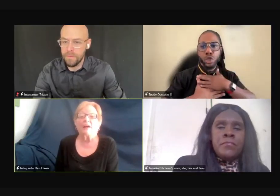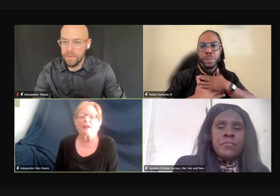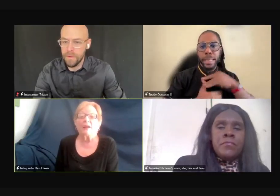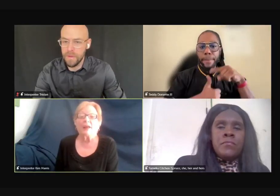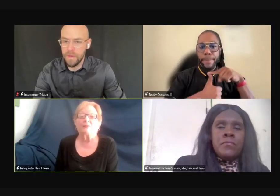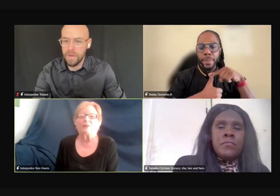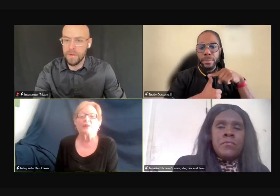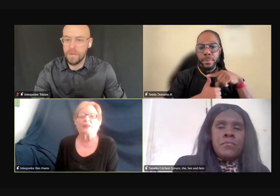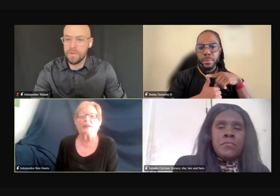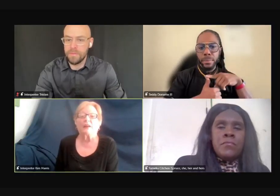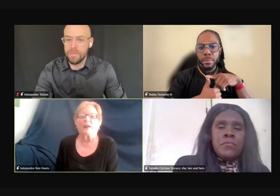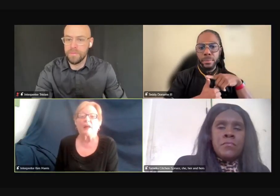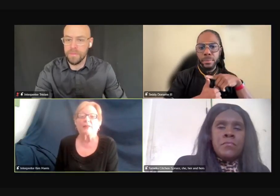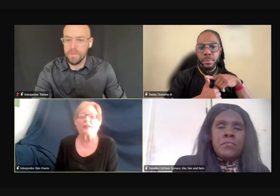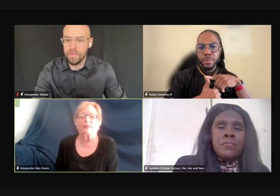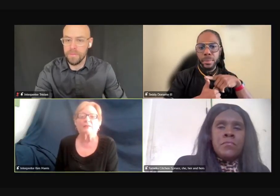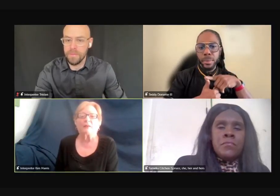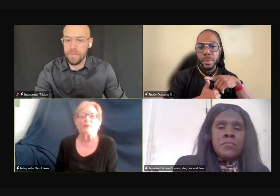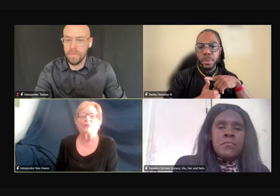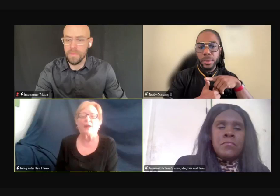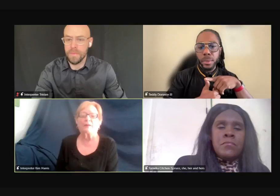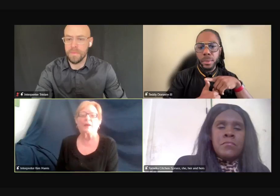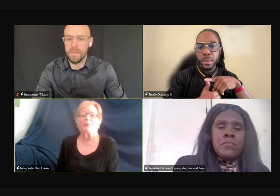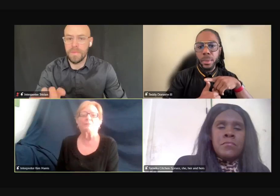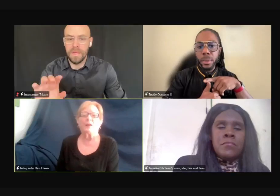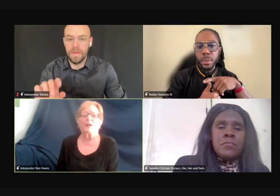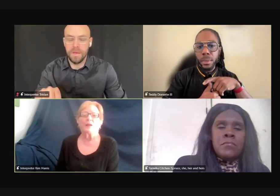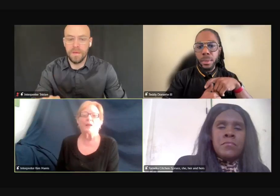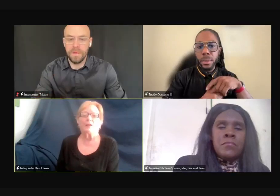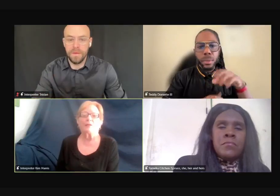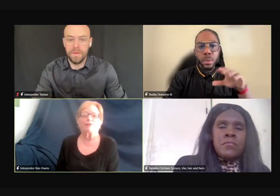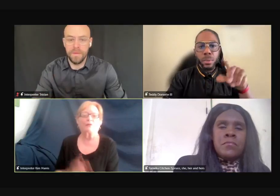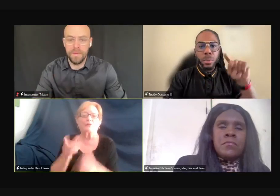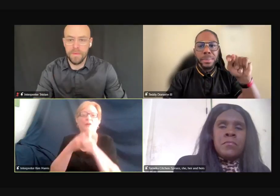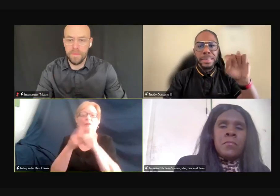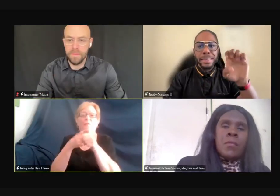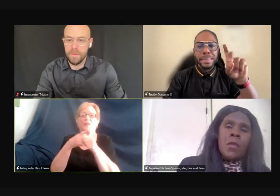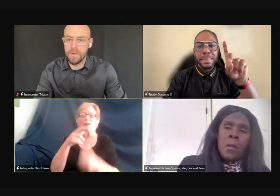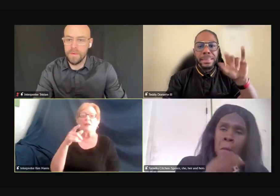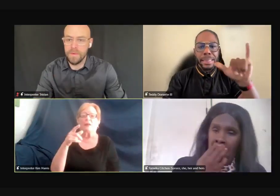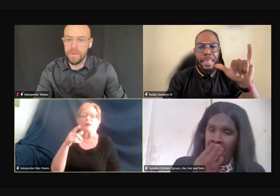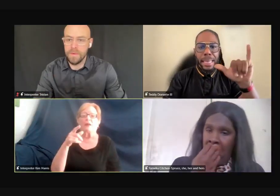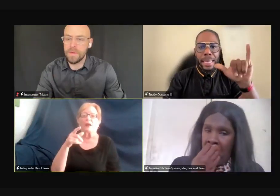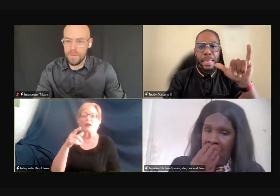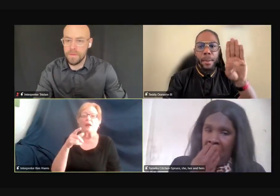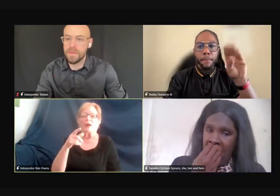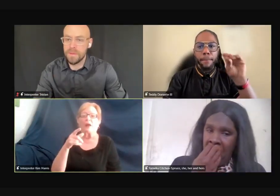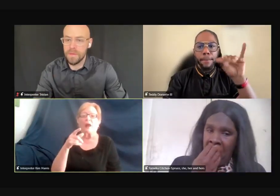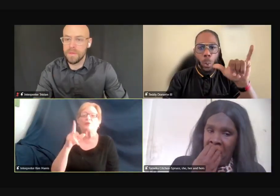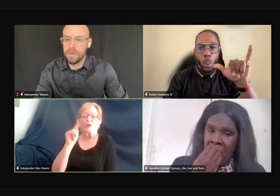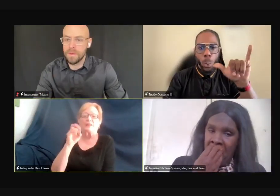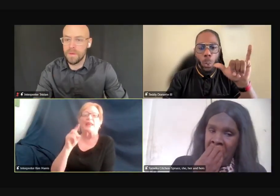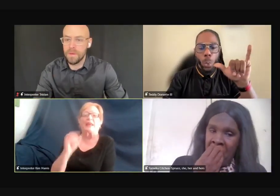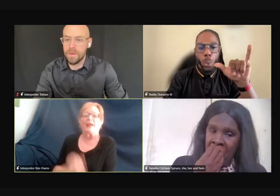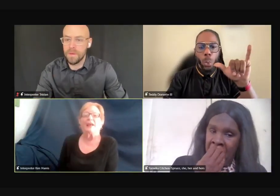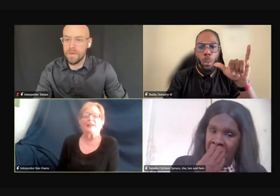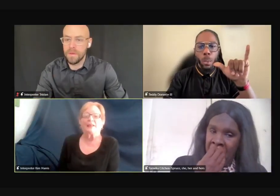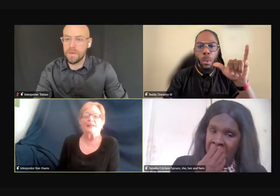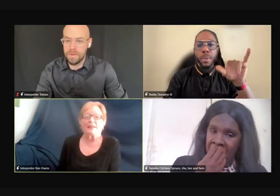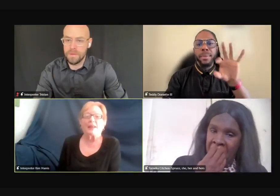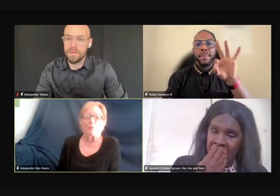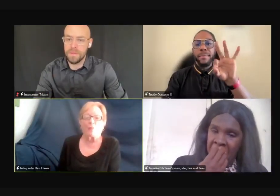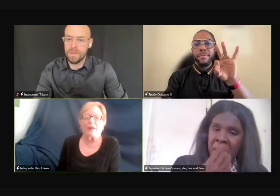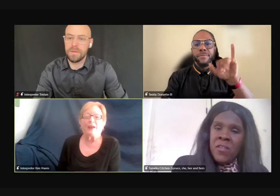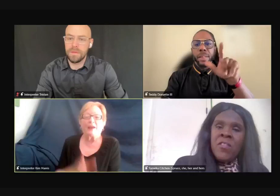in Flint, I think it is that first was in, I'm sorry, Teddy,